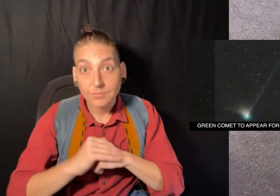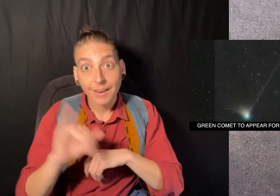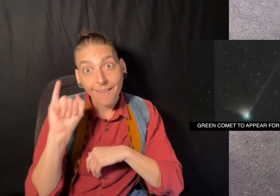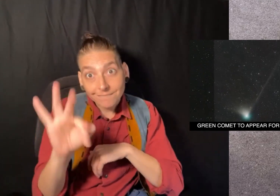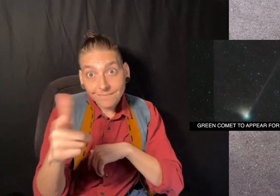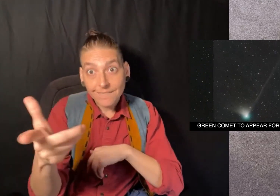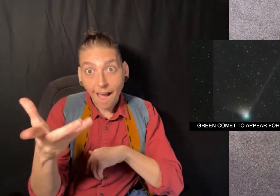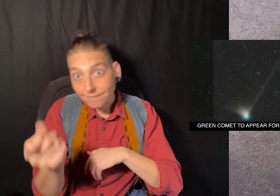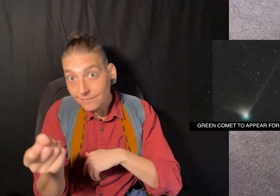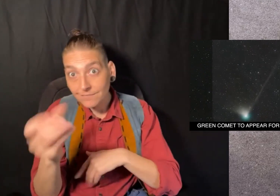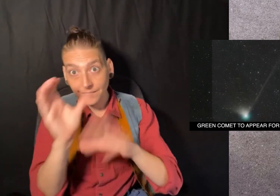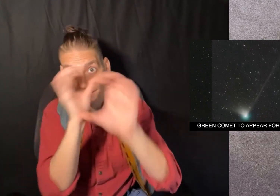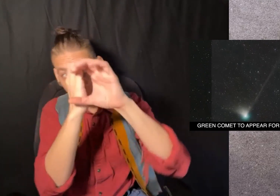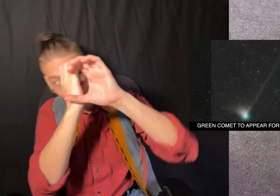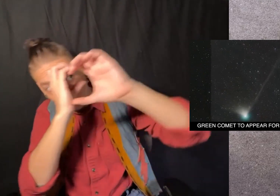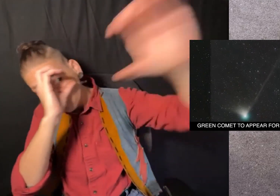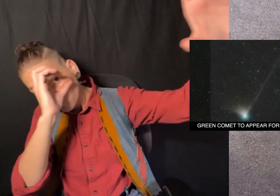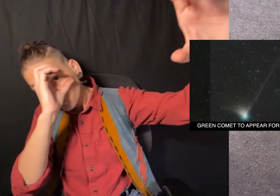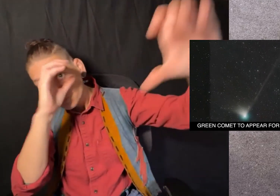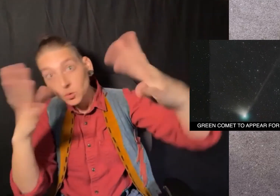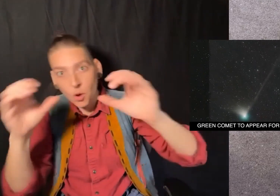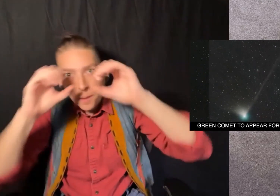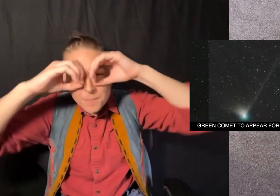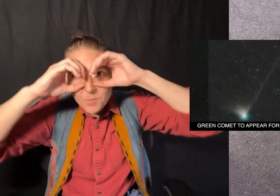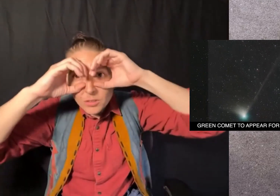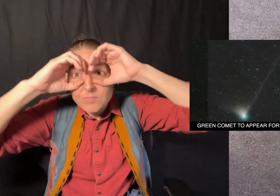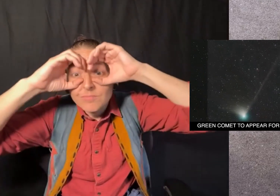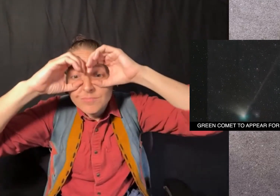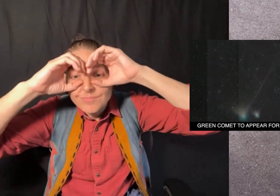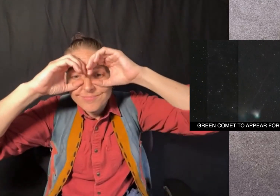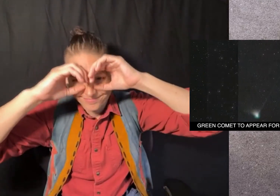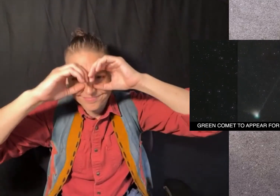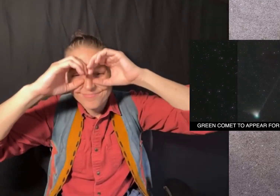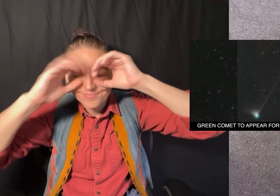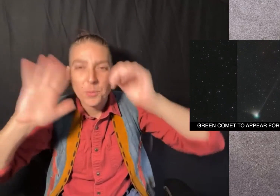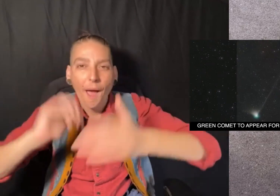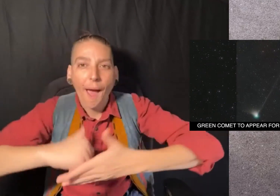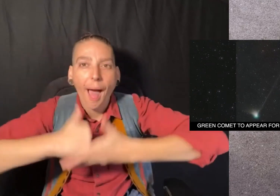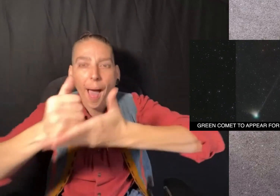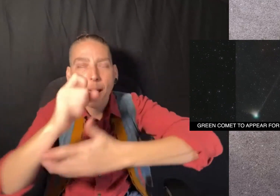If you have a telescope or binoculars, that will help you spot the comet.